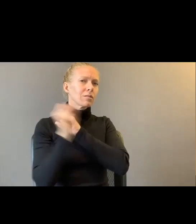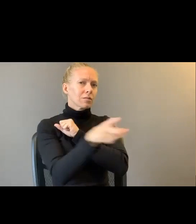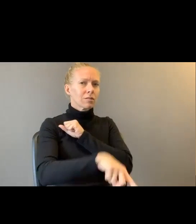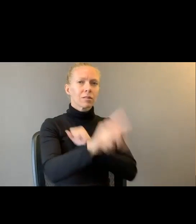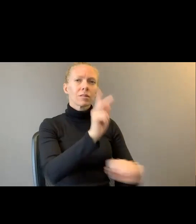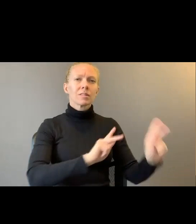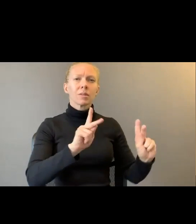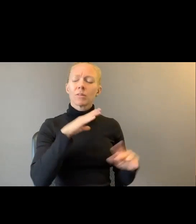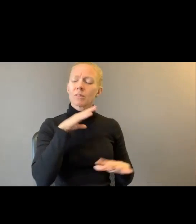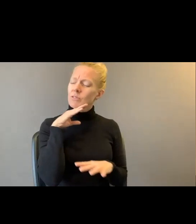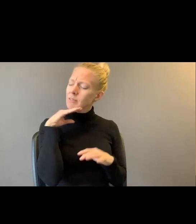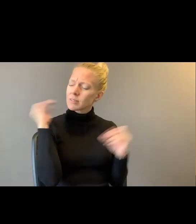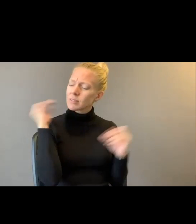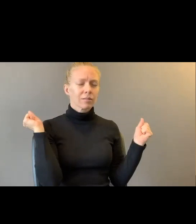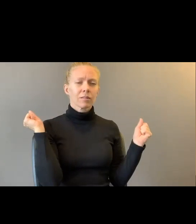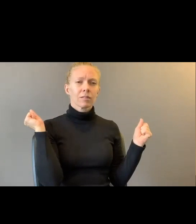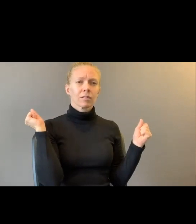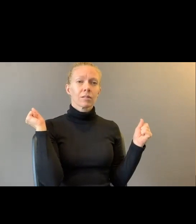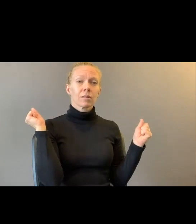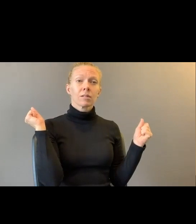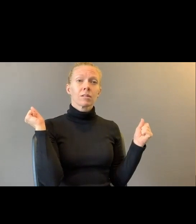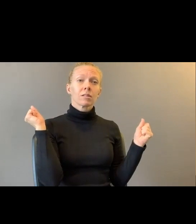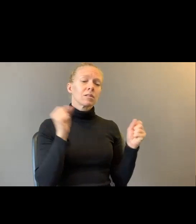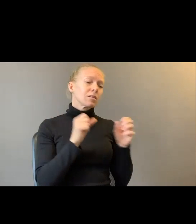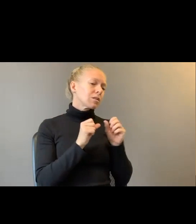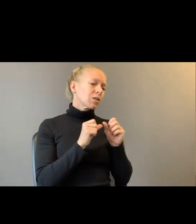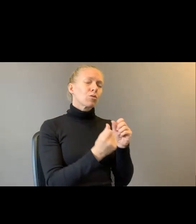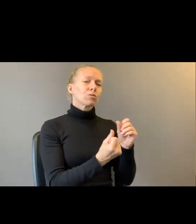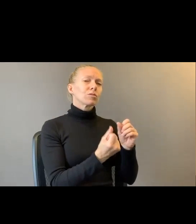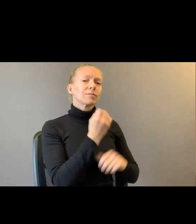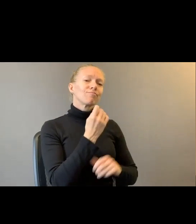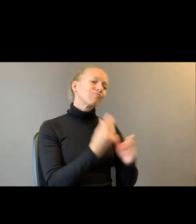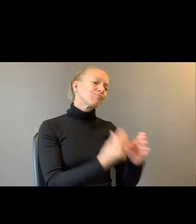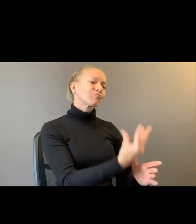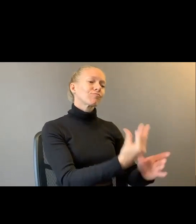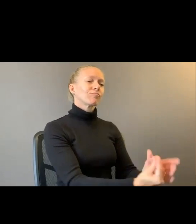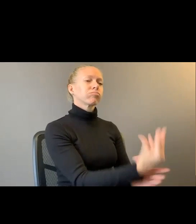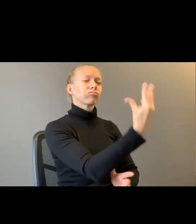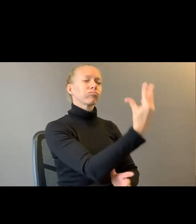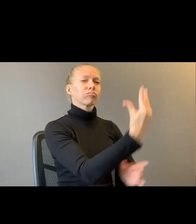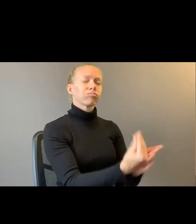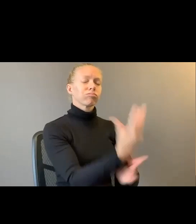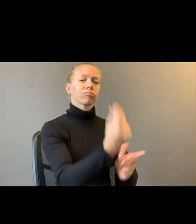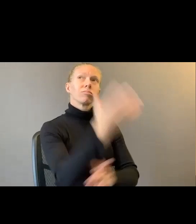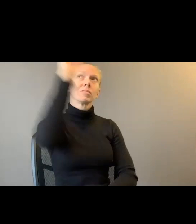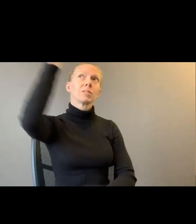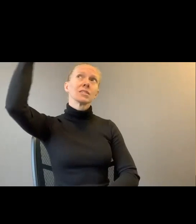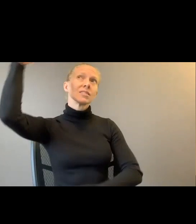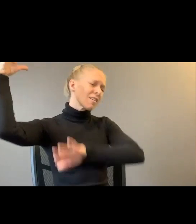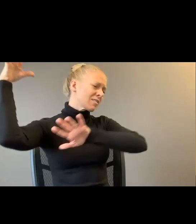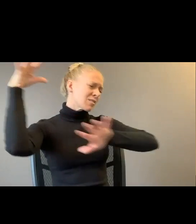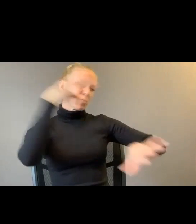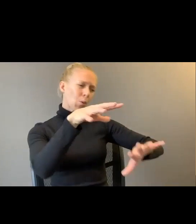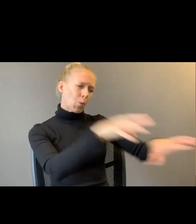people are sick of them. Take down the long slender reeds son. Cut them down. These